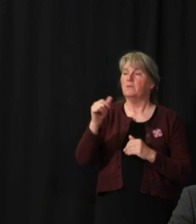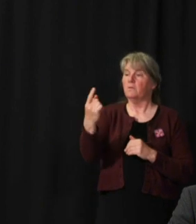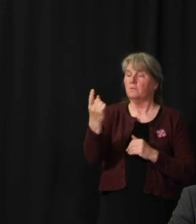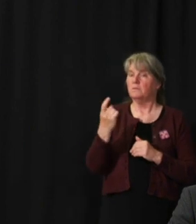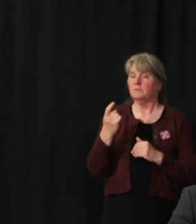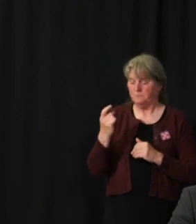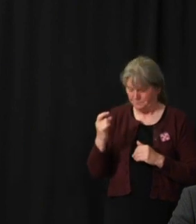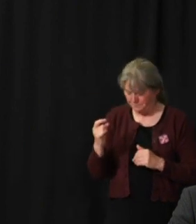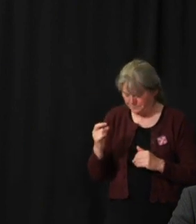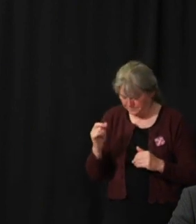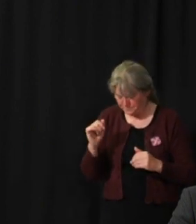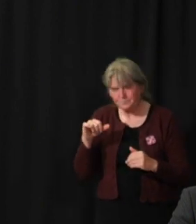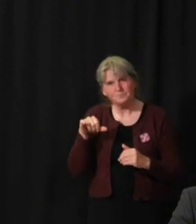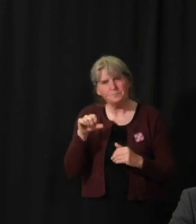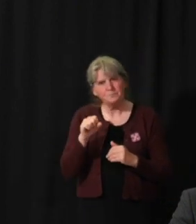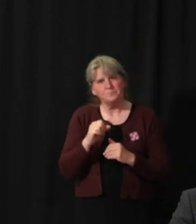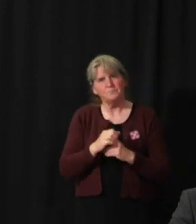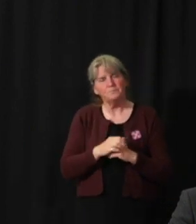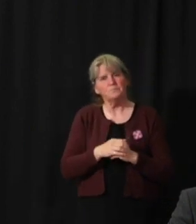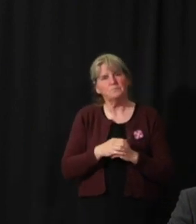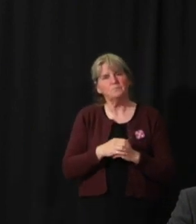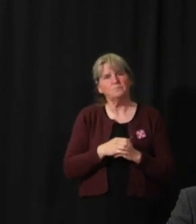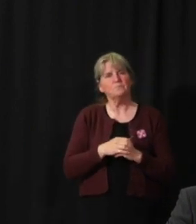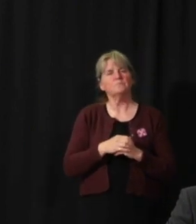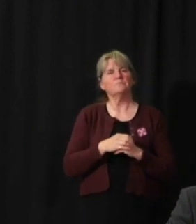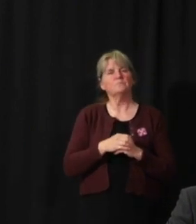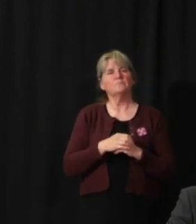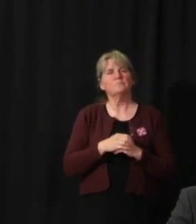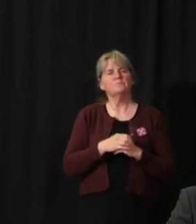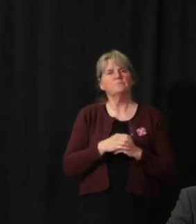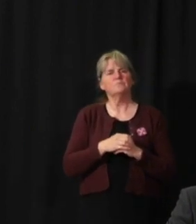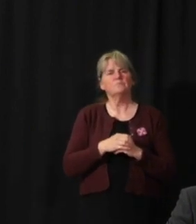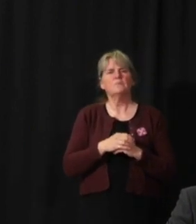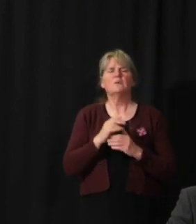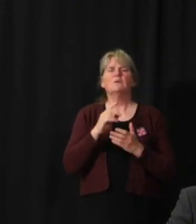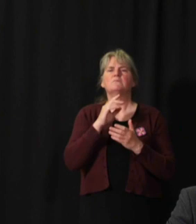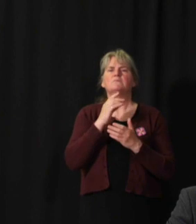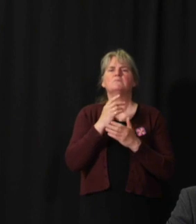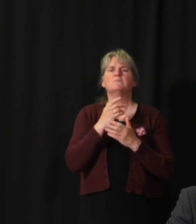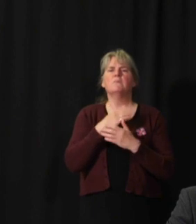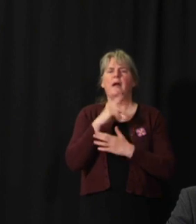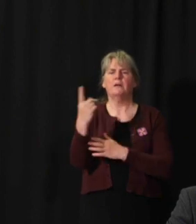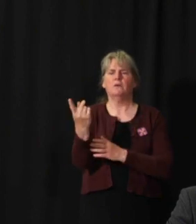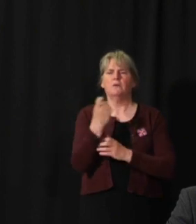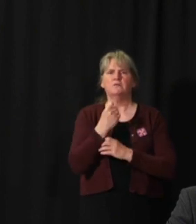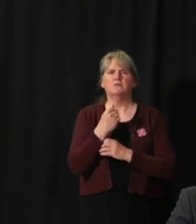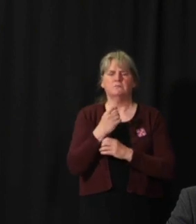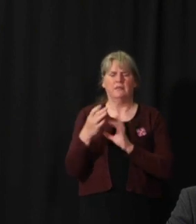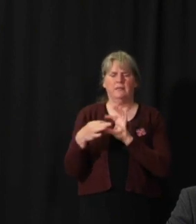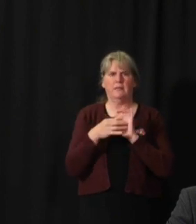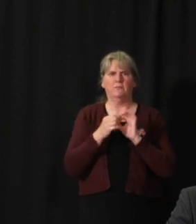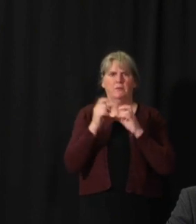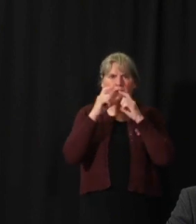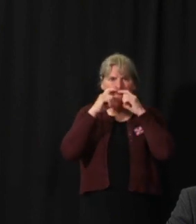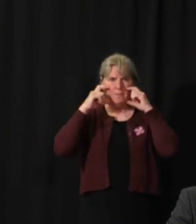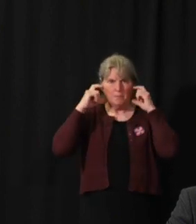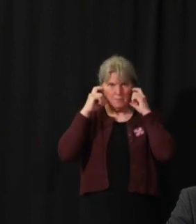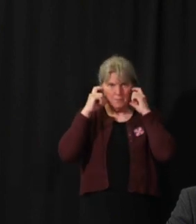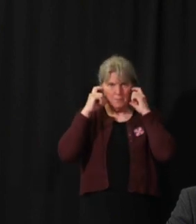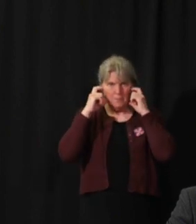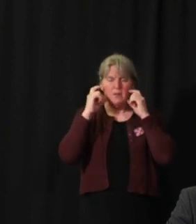My other question is around mask use as, you know, where businesses are opening and,